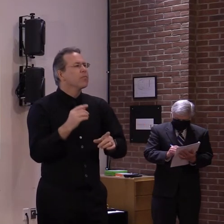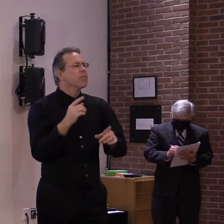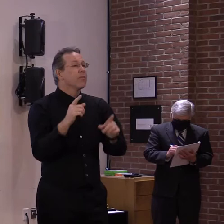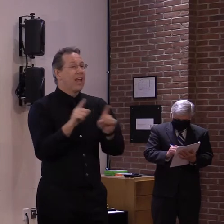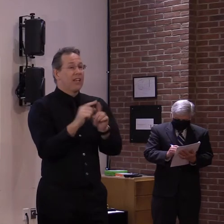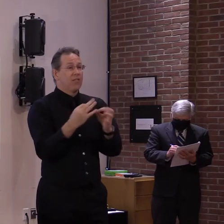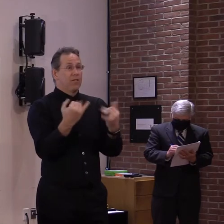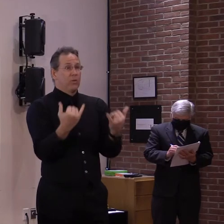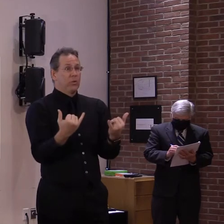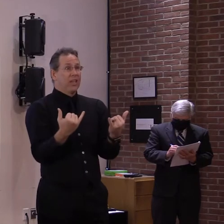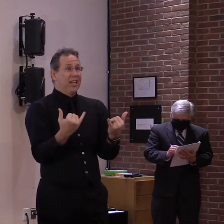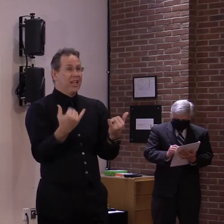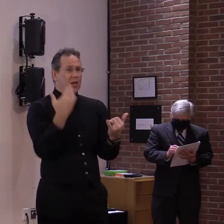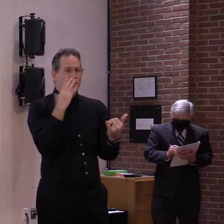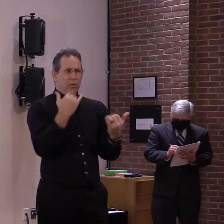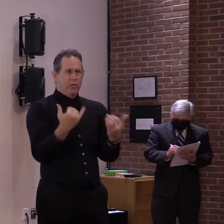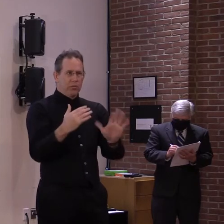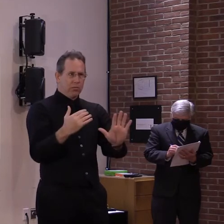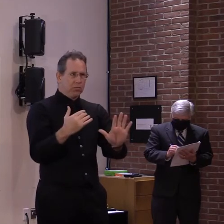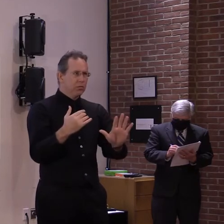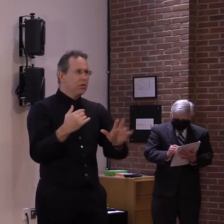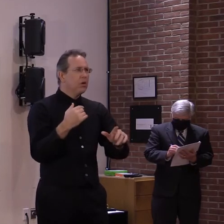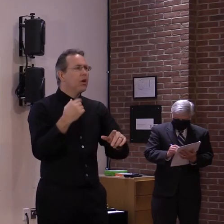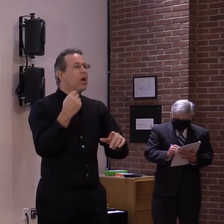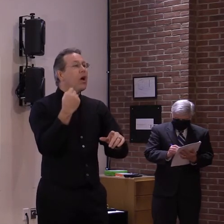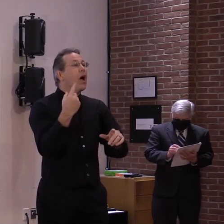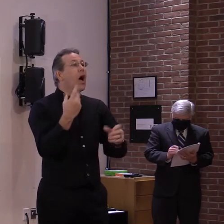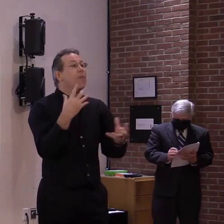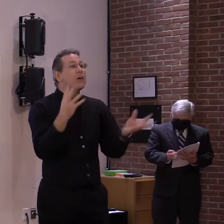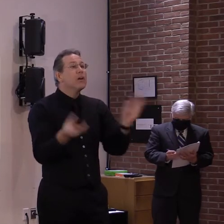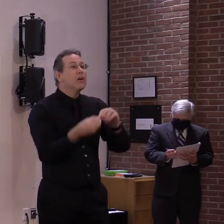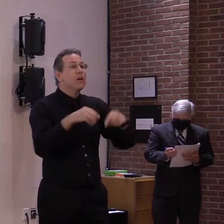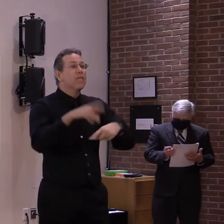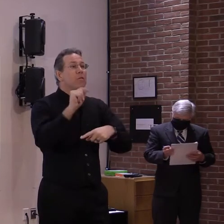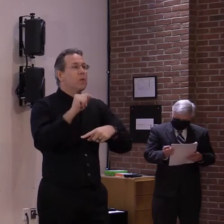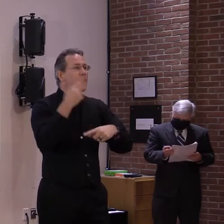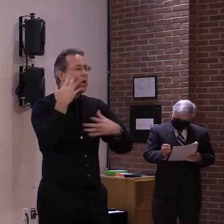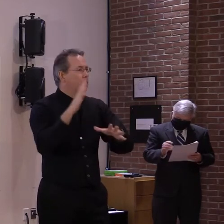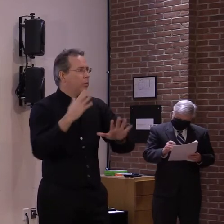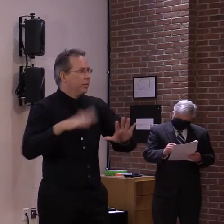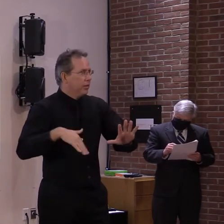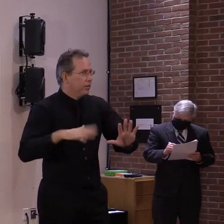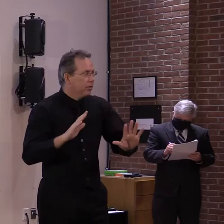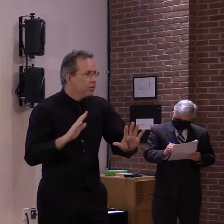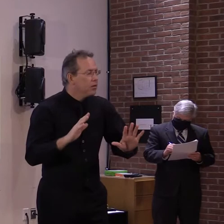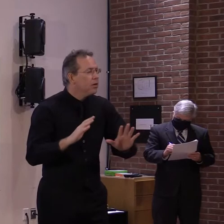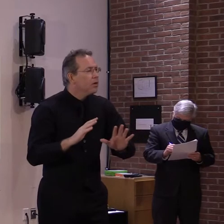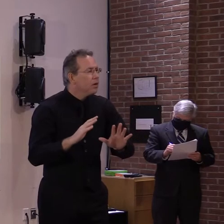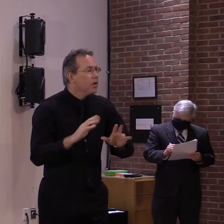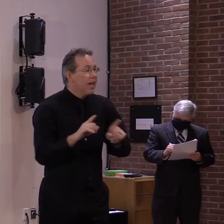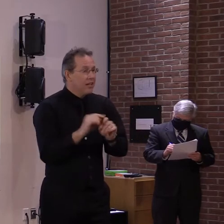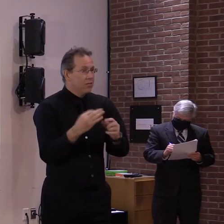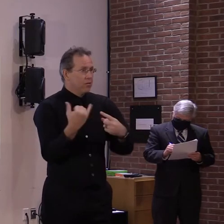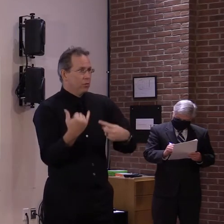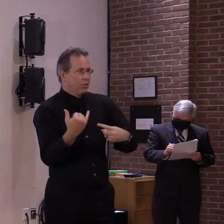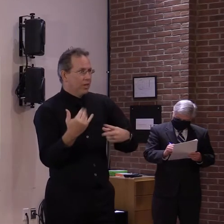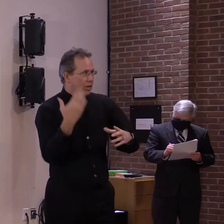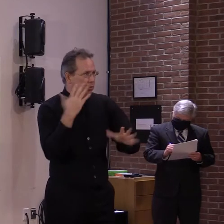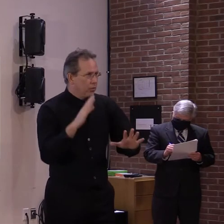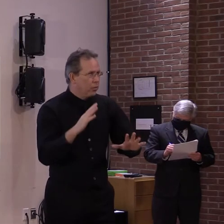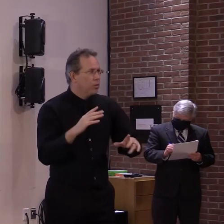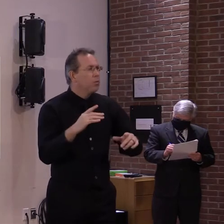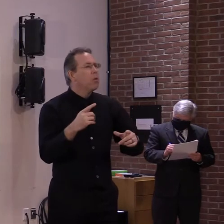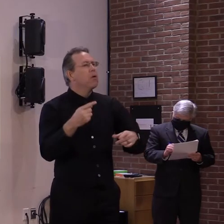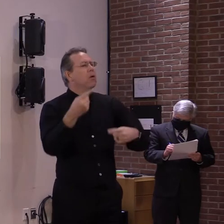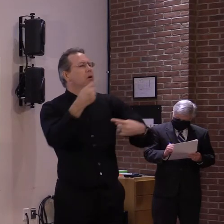know exactly how many of those are in Vermont, but by Tuesday, all of our PPP eligible lenders will be able to